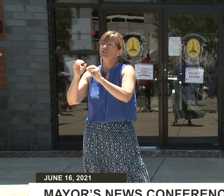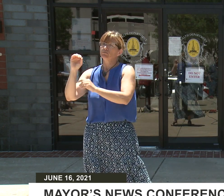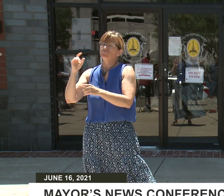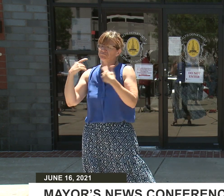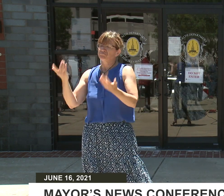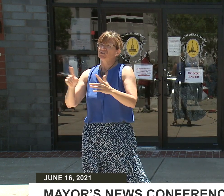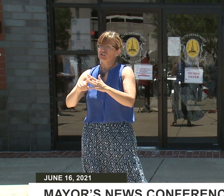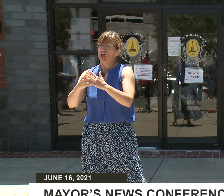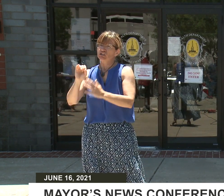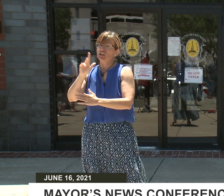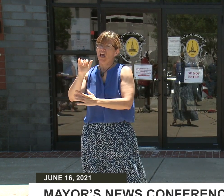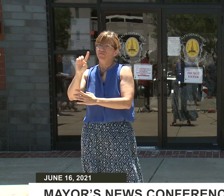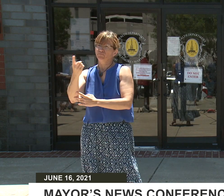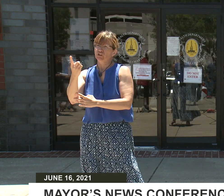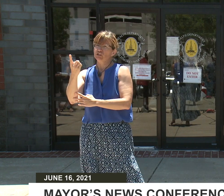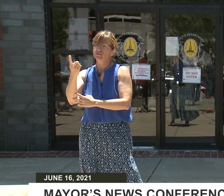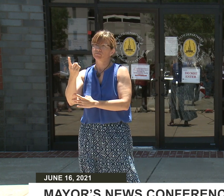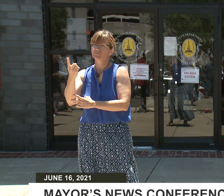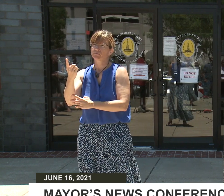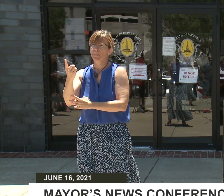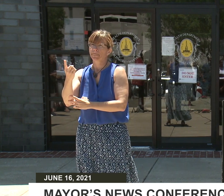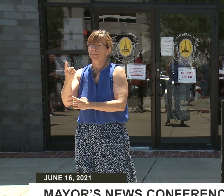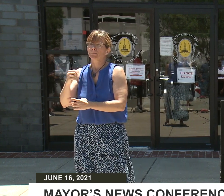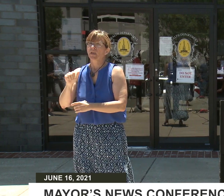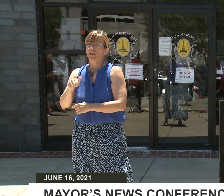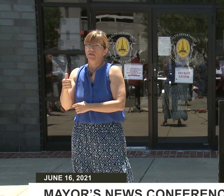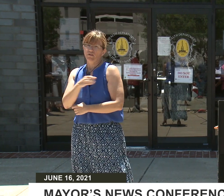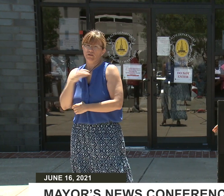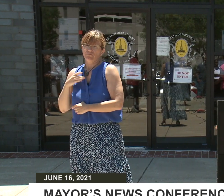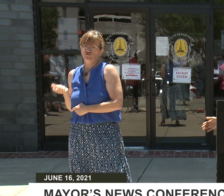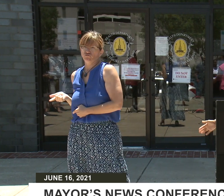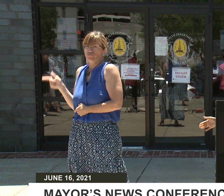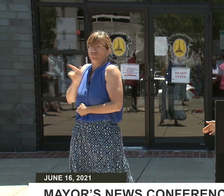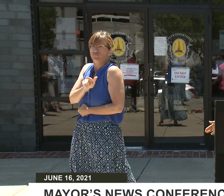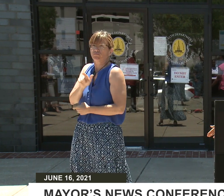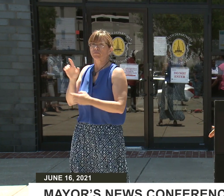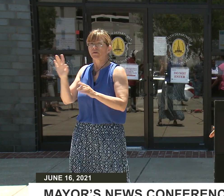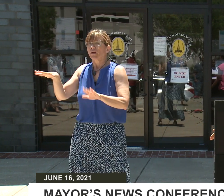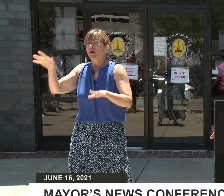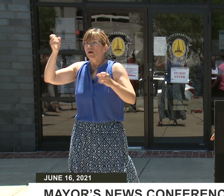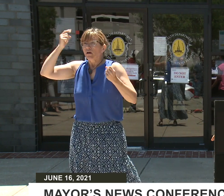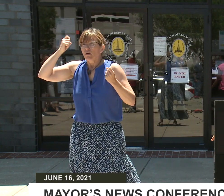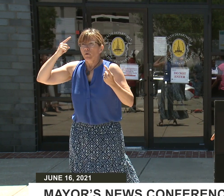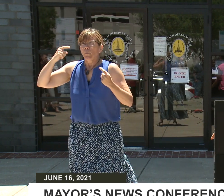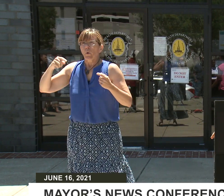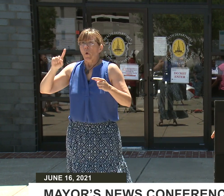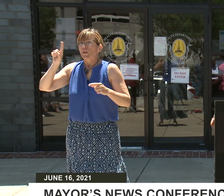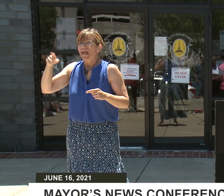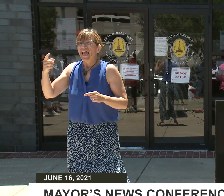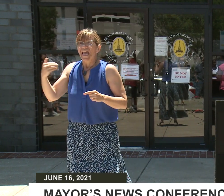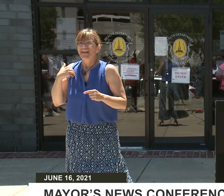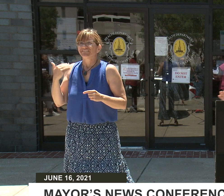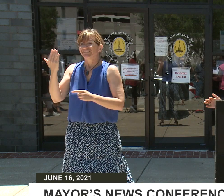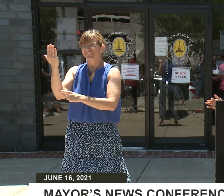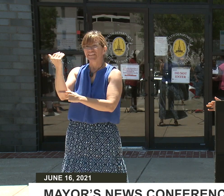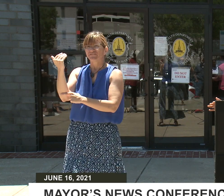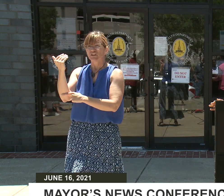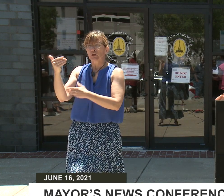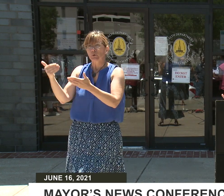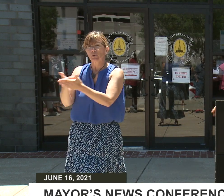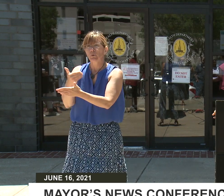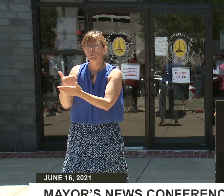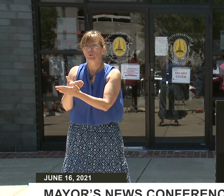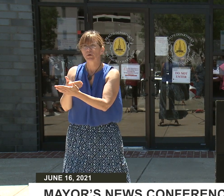No, I think Mayor Scott hit the nail on the head. We're at a point where we are literally averaging 15 new cases per day. This is an extremely